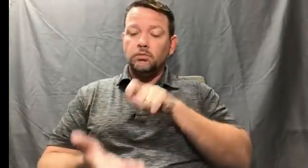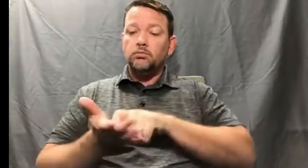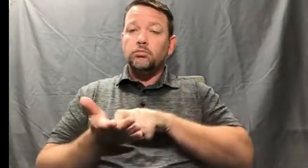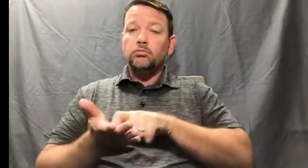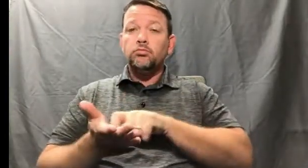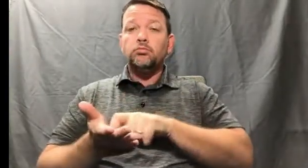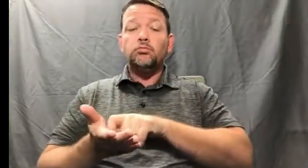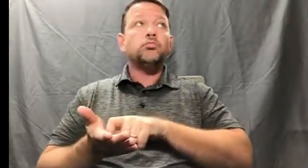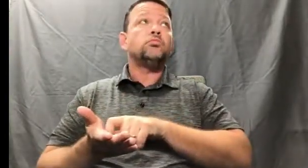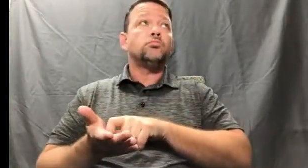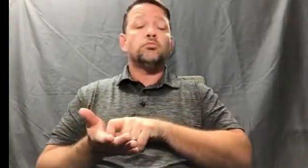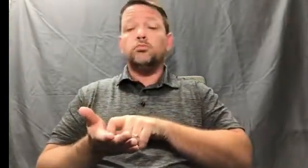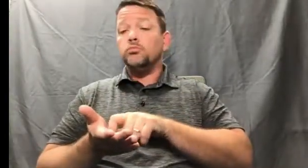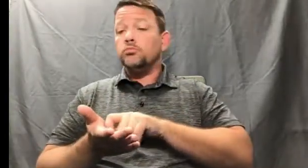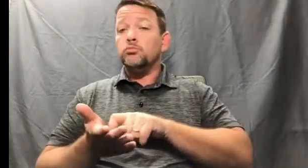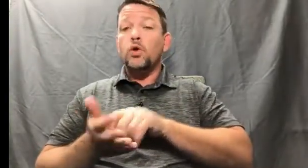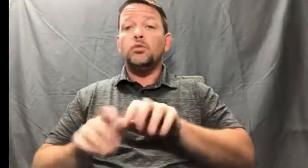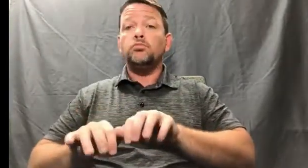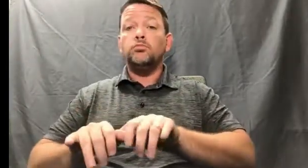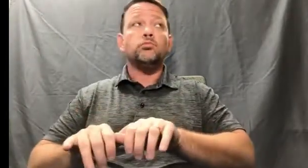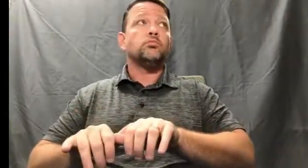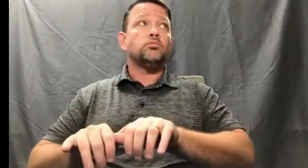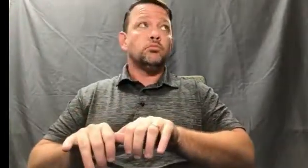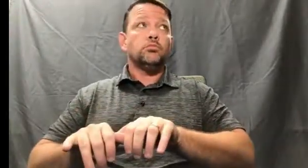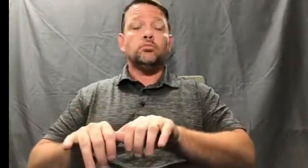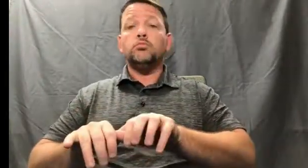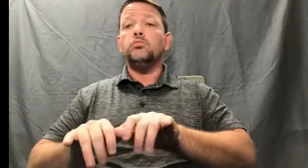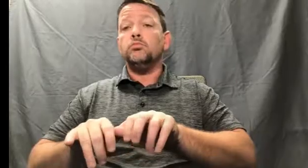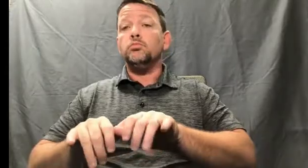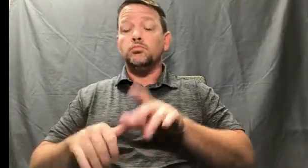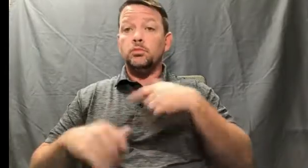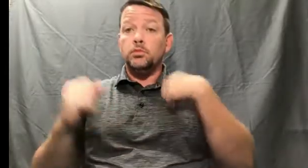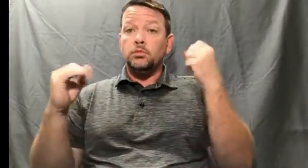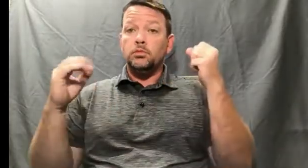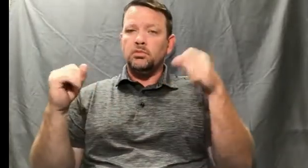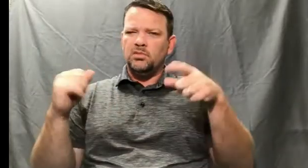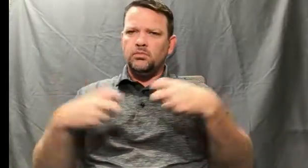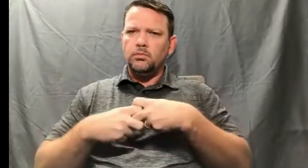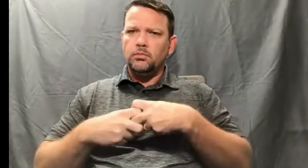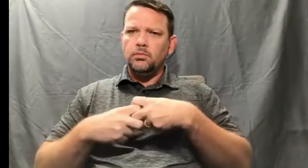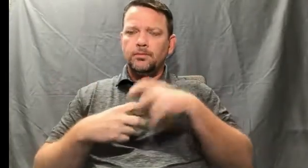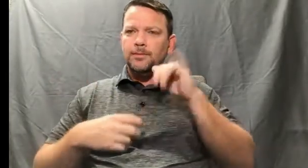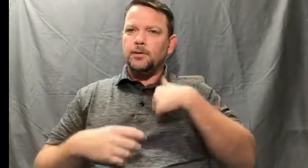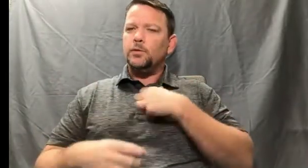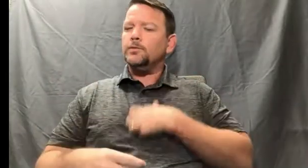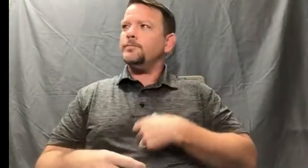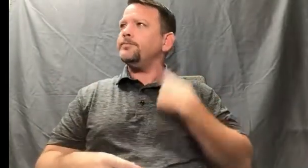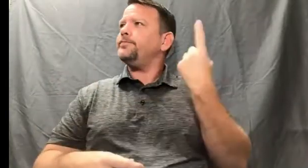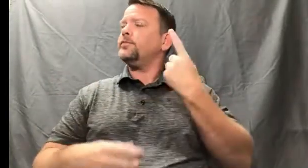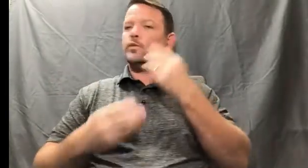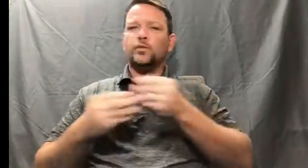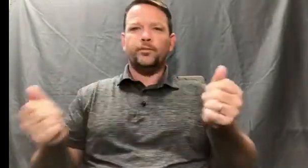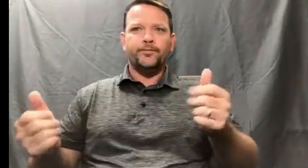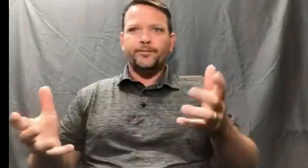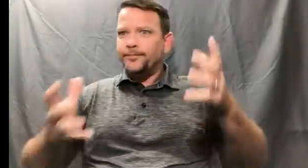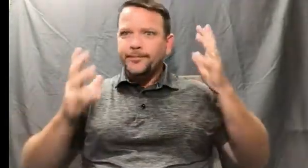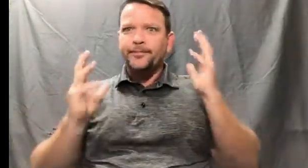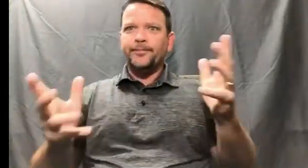With hearing people you can kind of write and listen or type on your keyboard and keep listening. But when you're signing you really need to